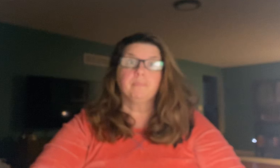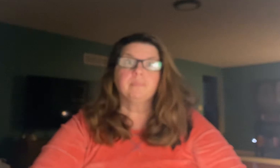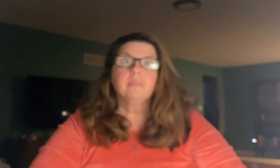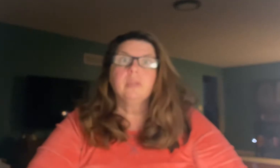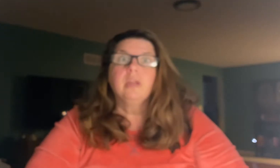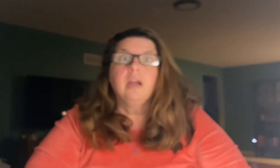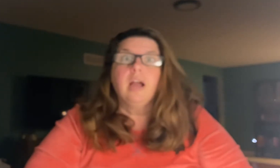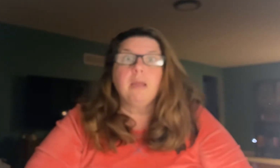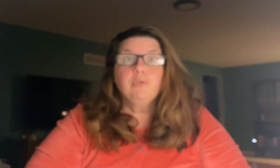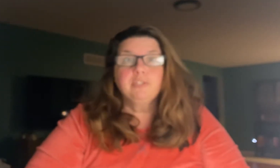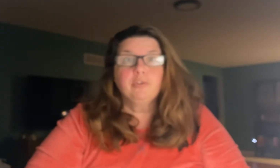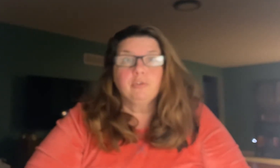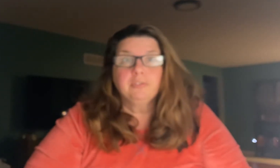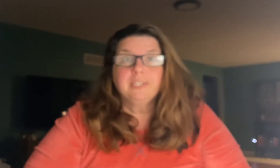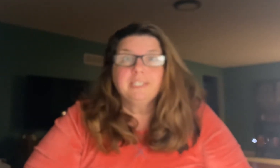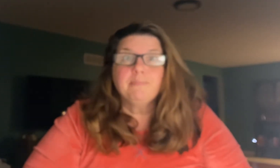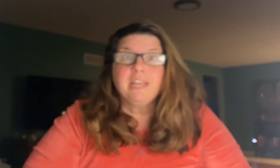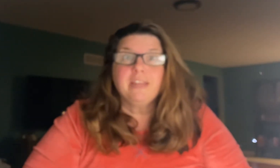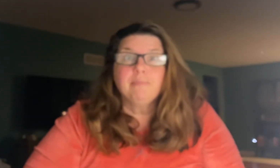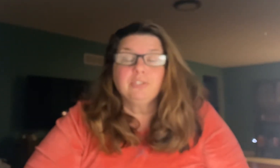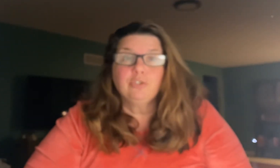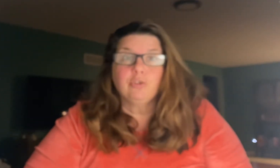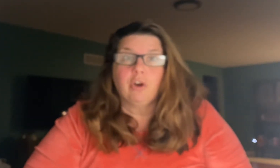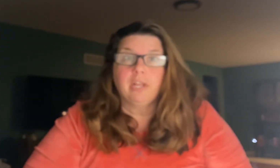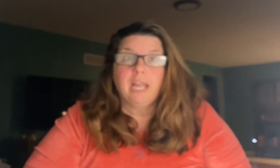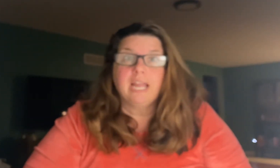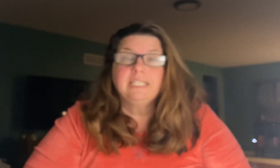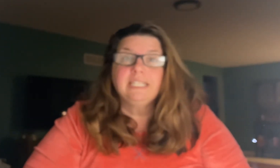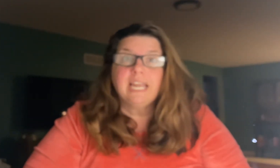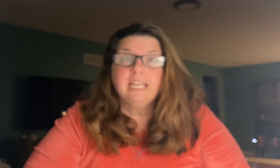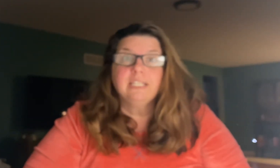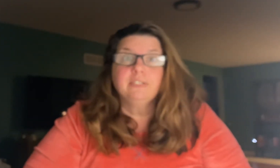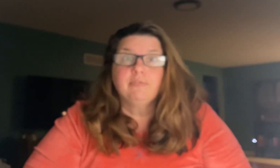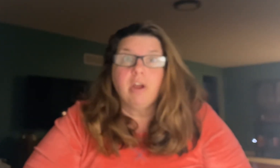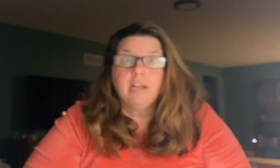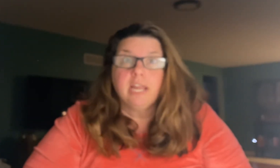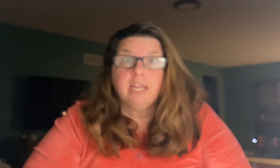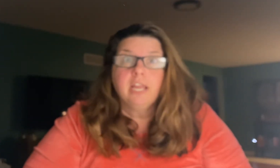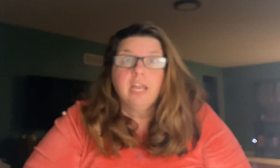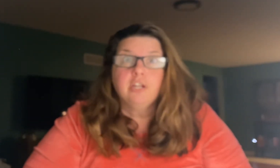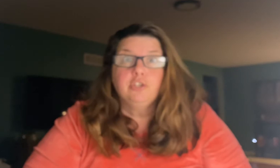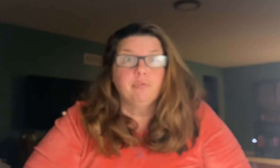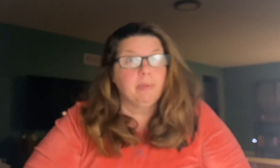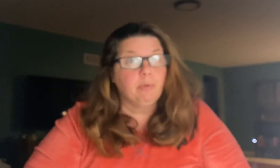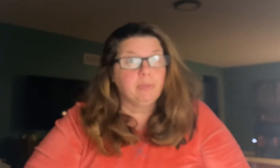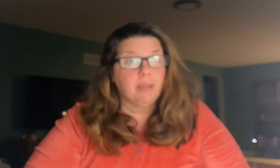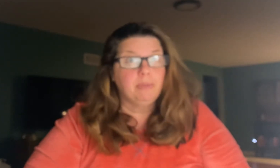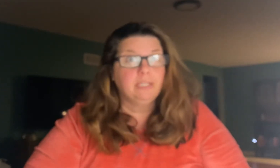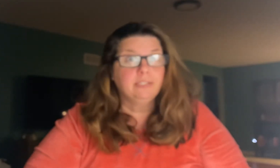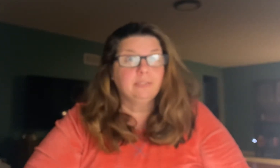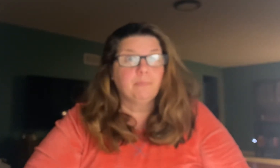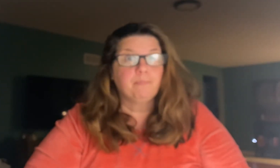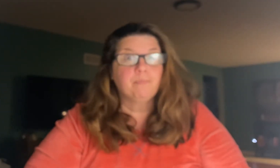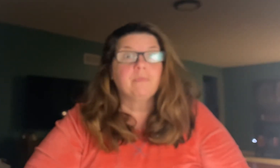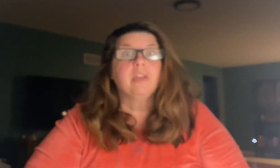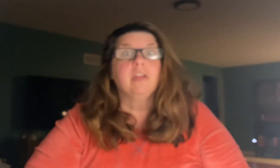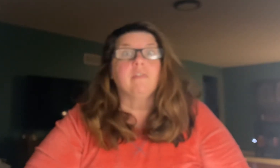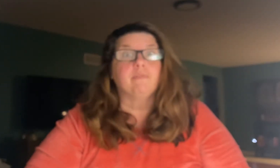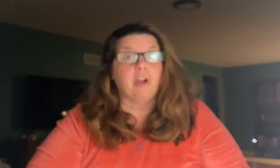Hi boys and girls, it's me, Mrs. Gilardi, and today is Friday. Do you remember what that means? Friday